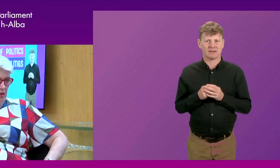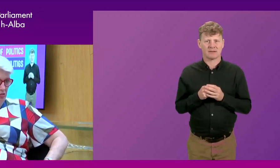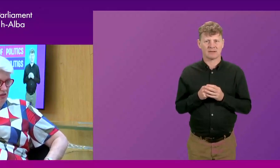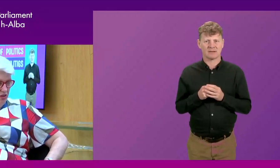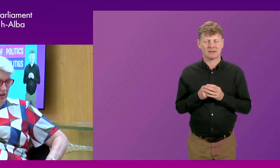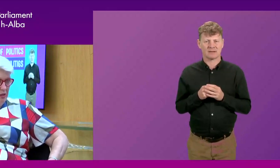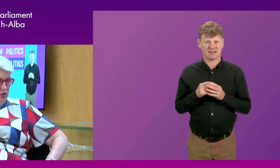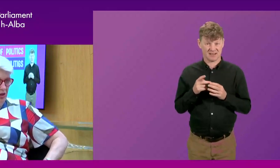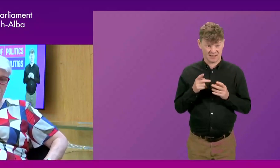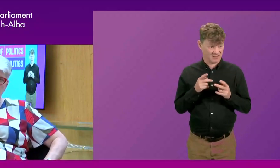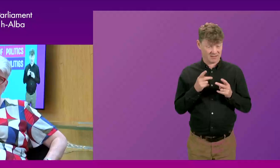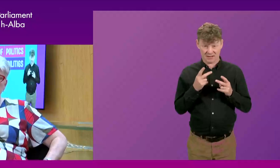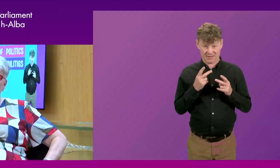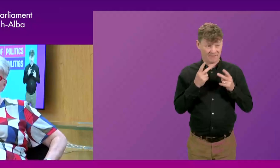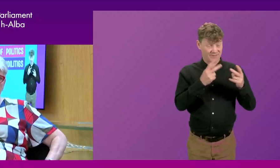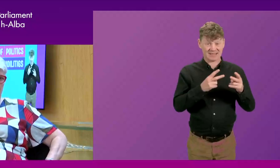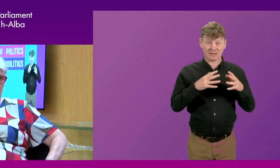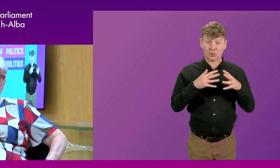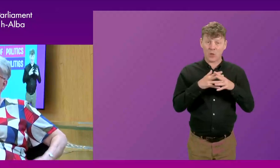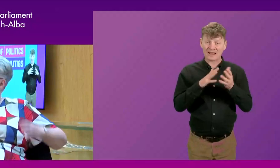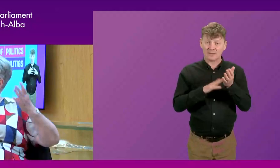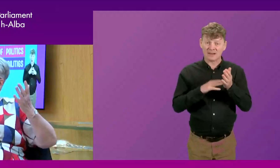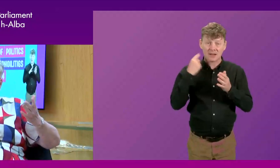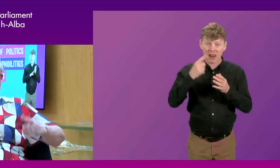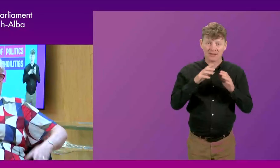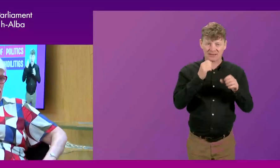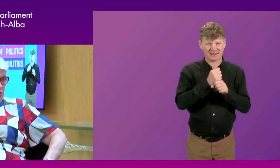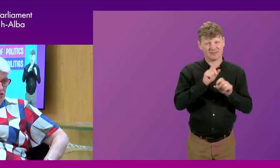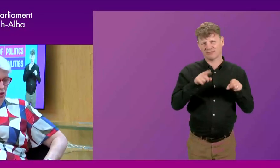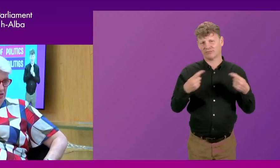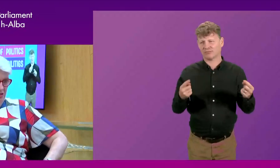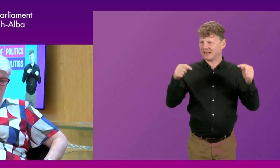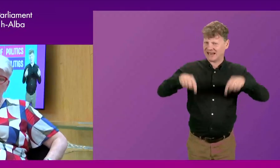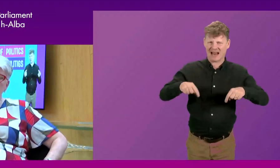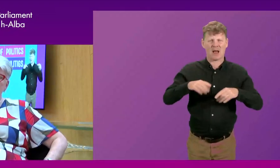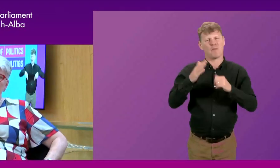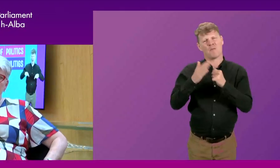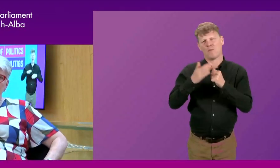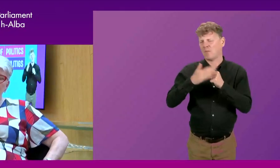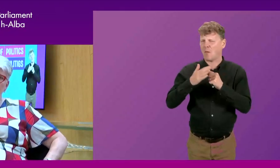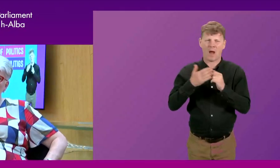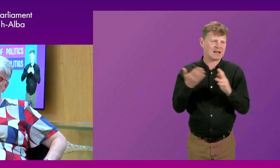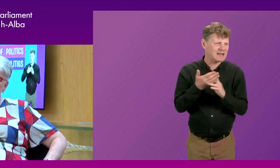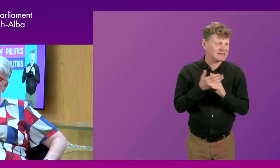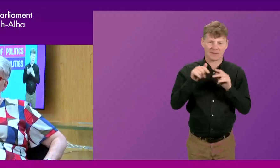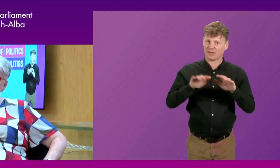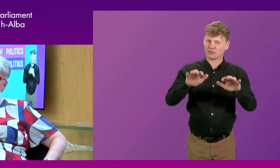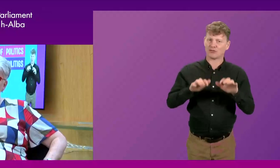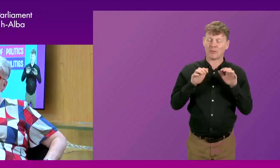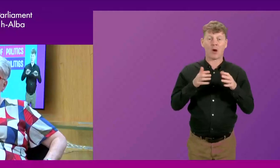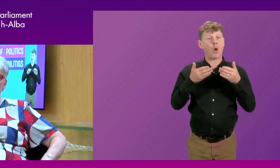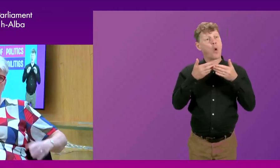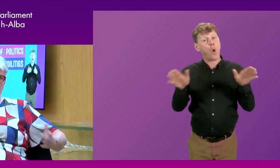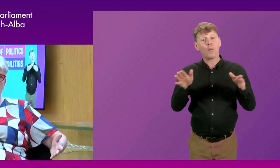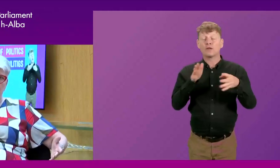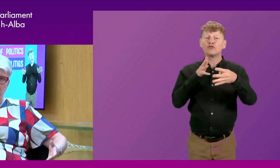got a trip to Westminster are able to come here. I think the committee, this chamber, they're all much more accessible. I think on openness and transparency,